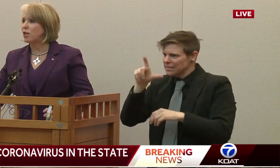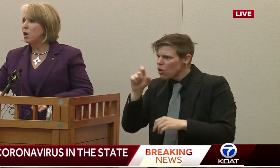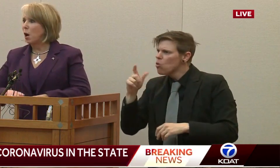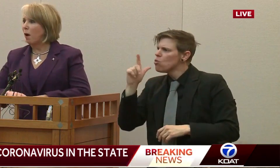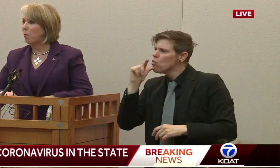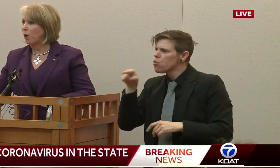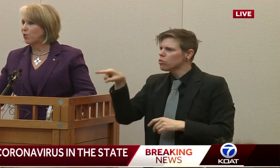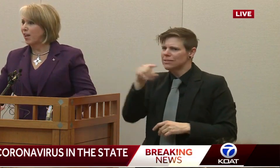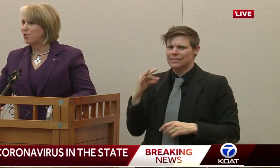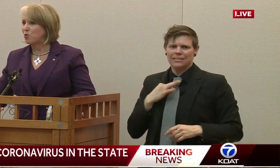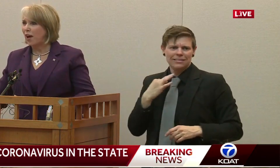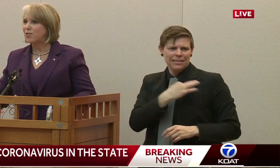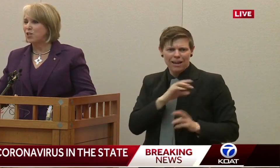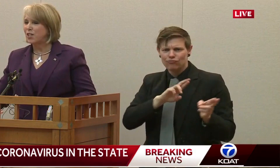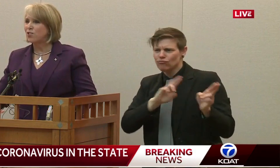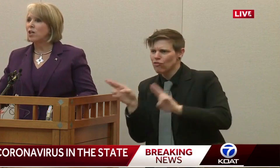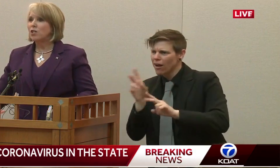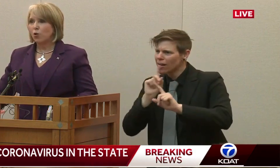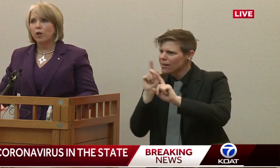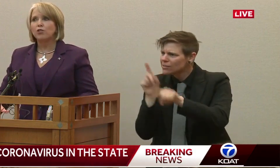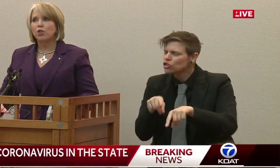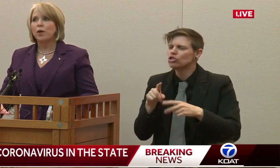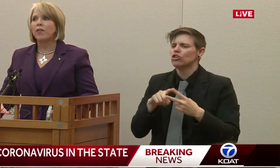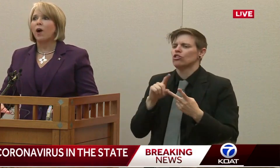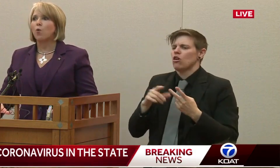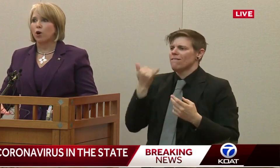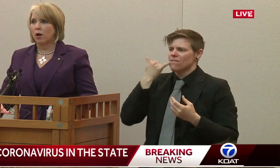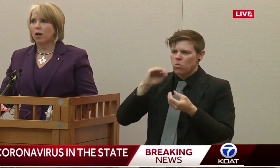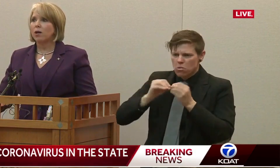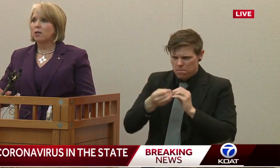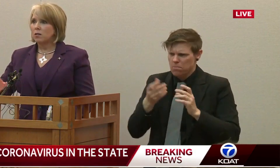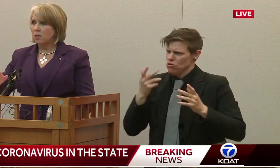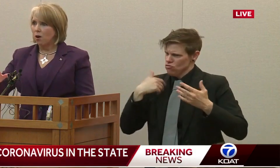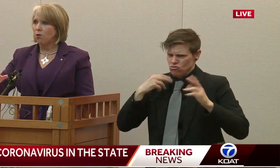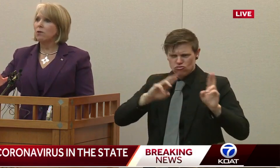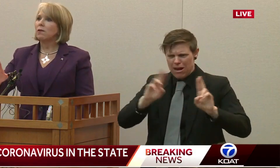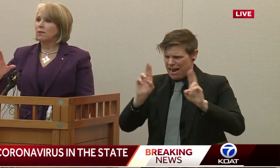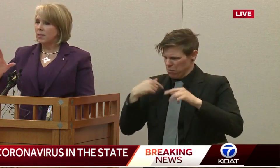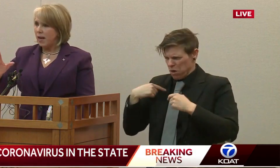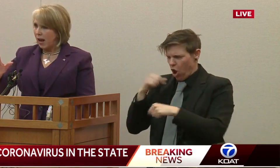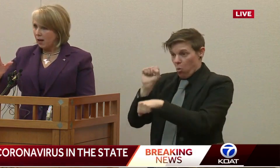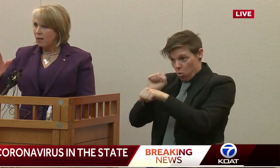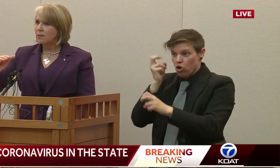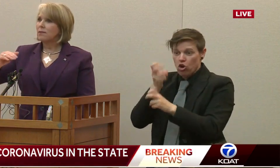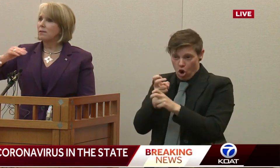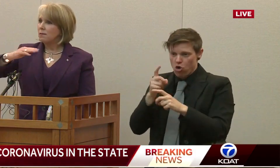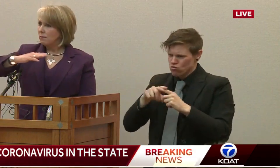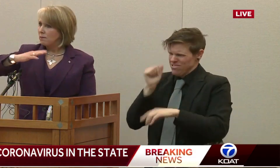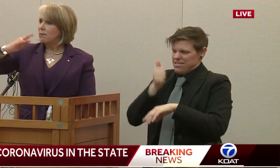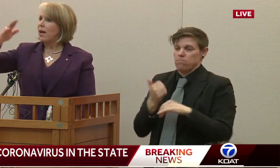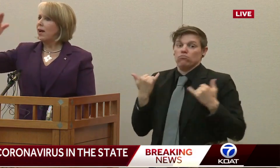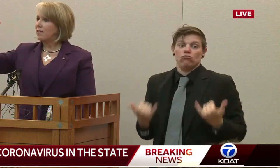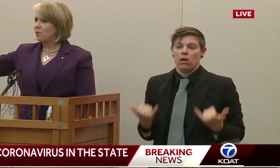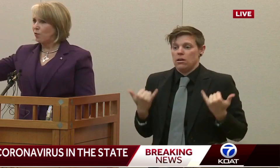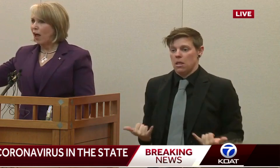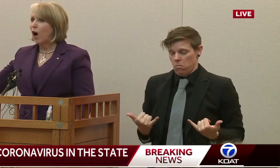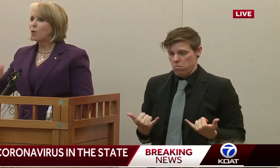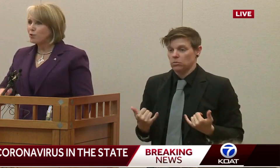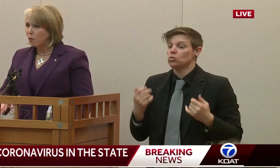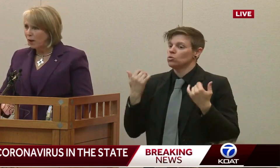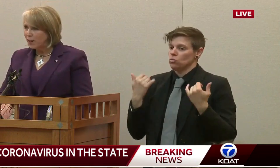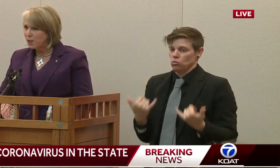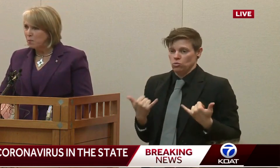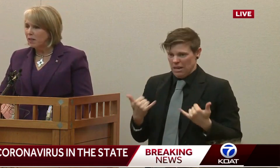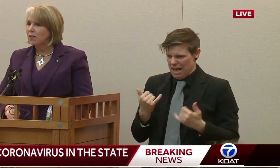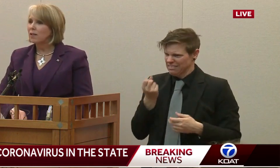information about what our state strategy is. So we're doing that work. So today, several